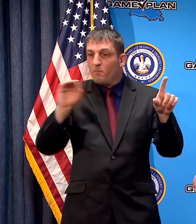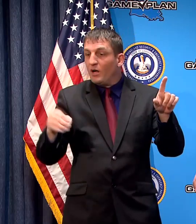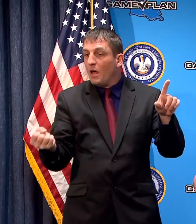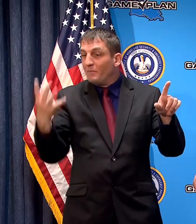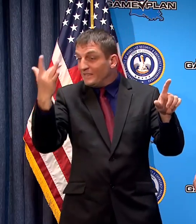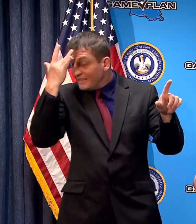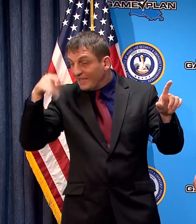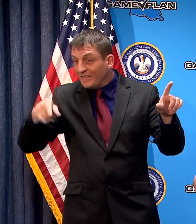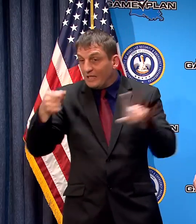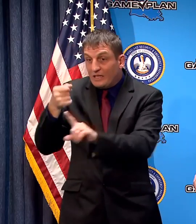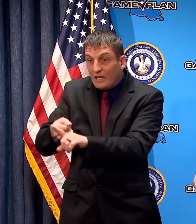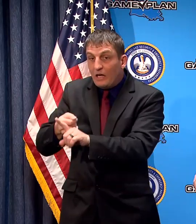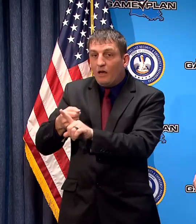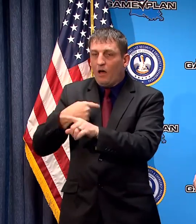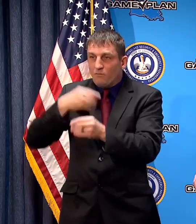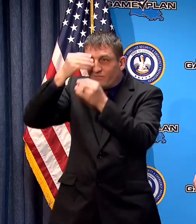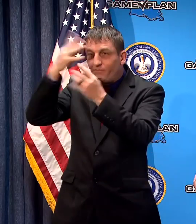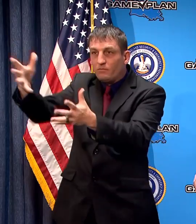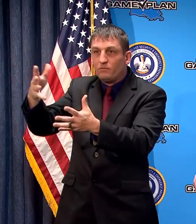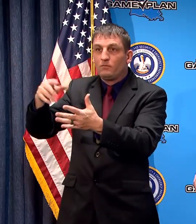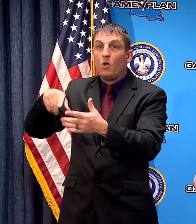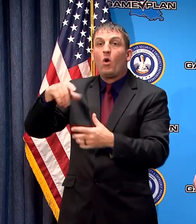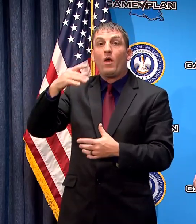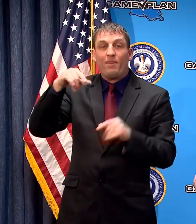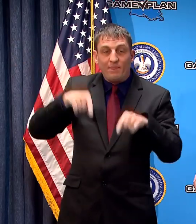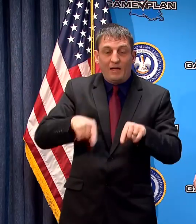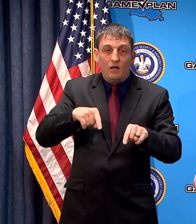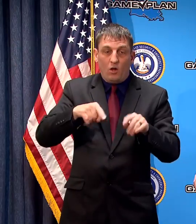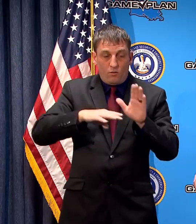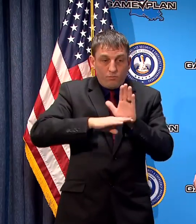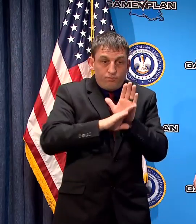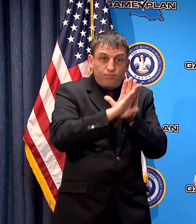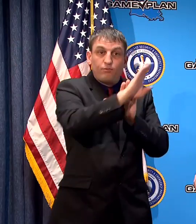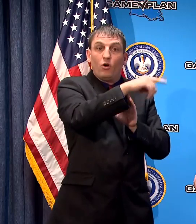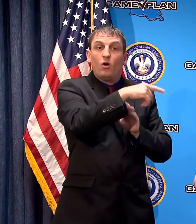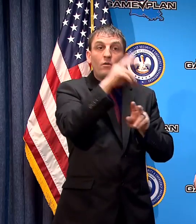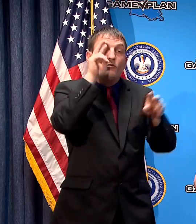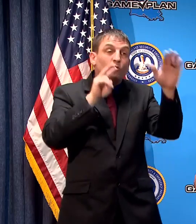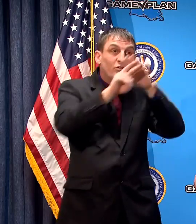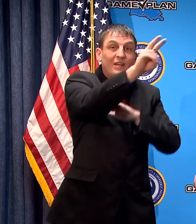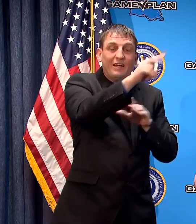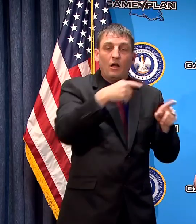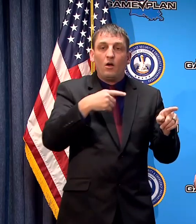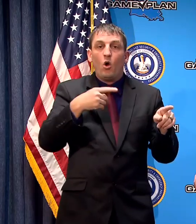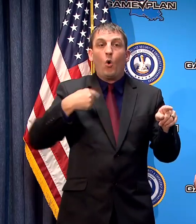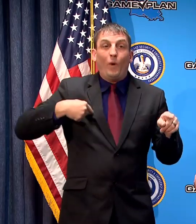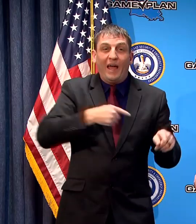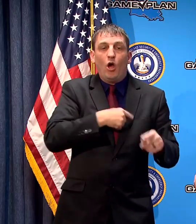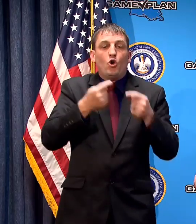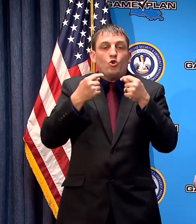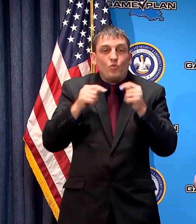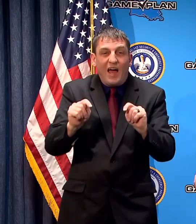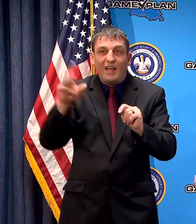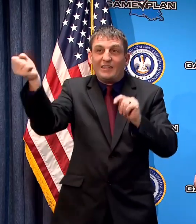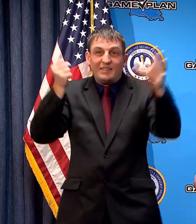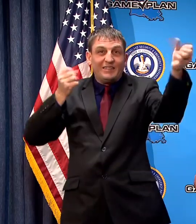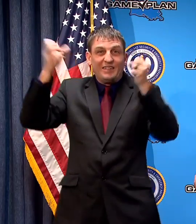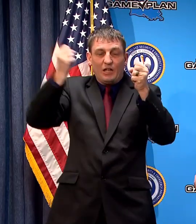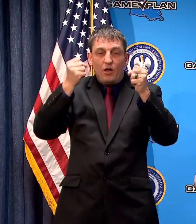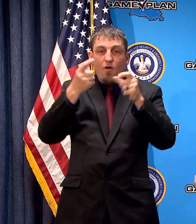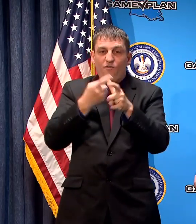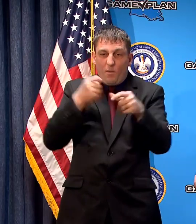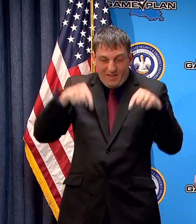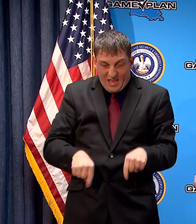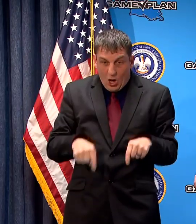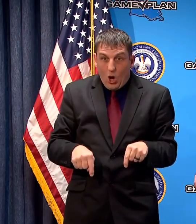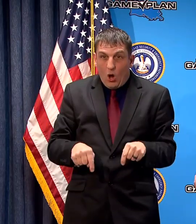so this is something that we continue to work on we are literally trying to source PPE all over the world right here